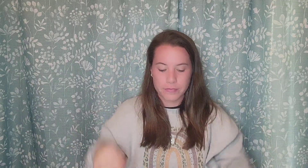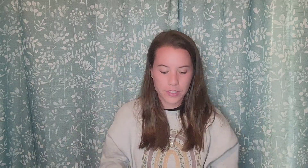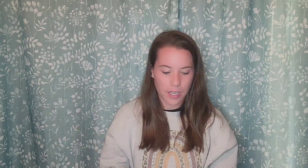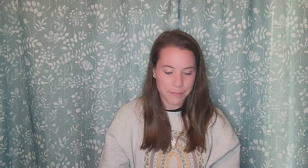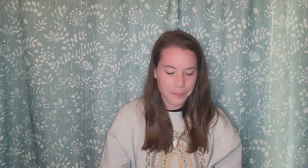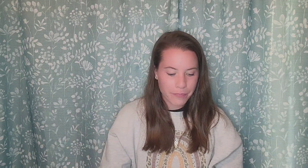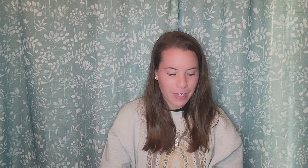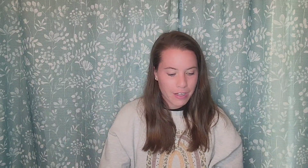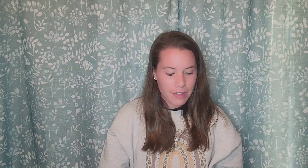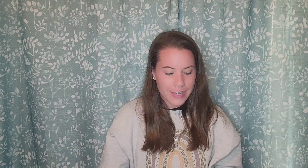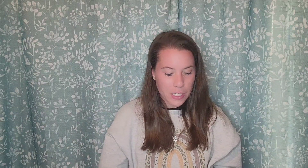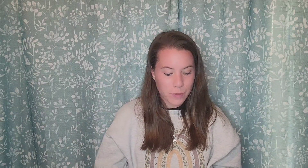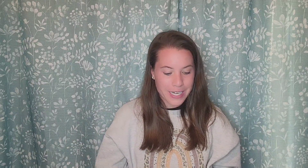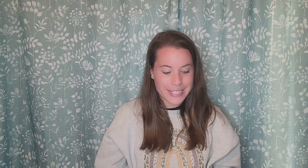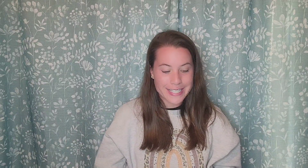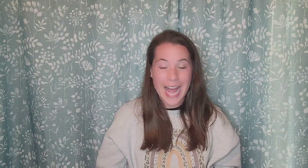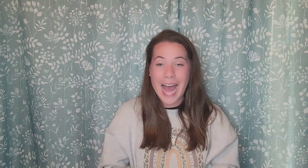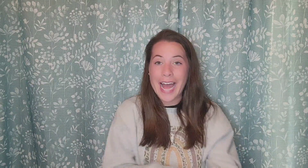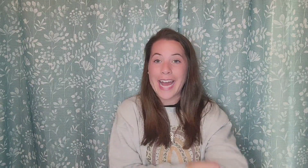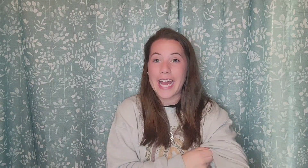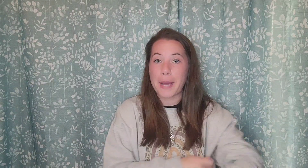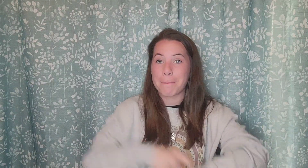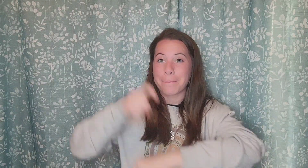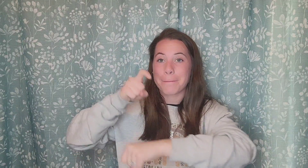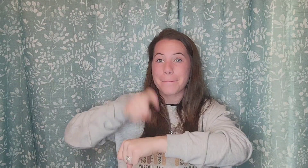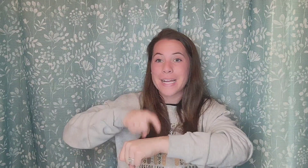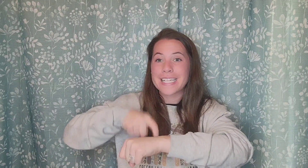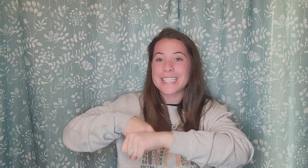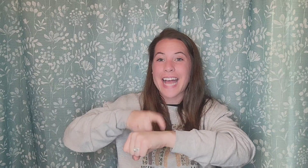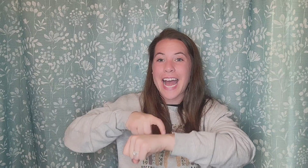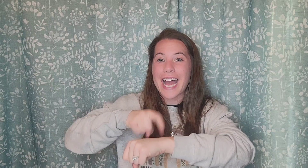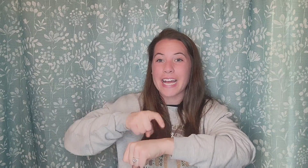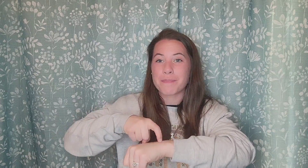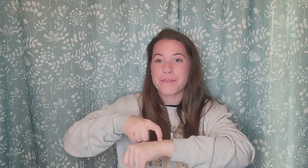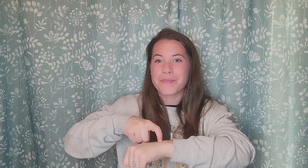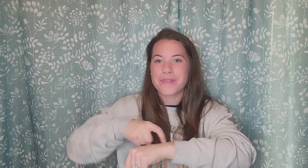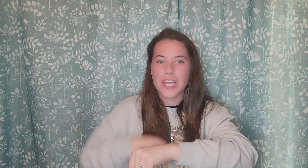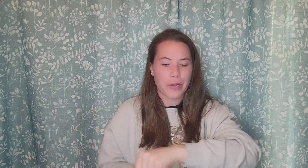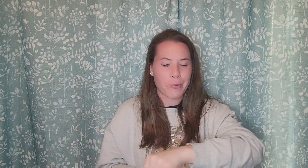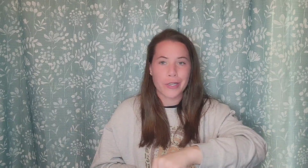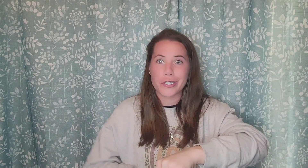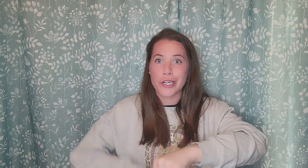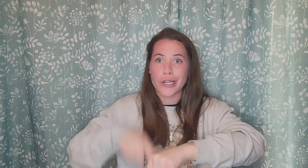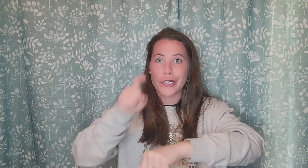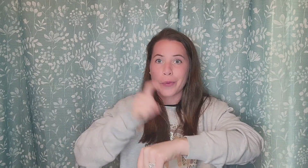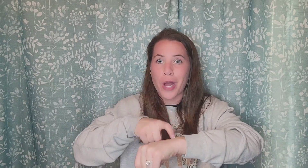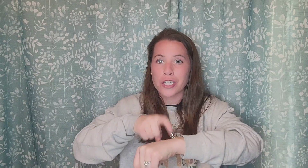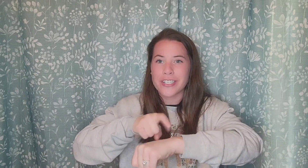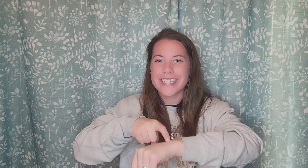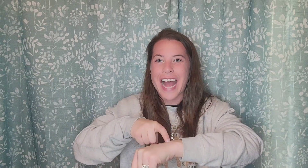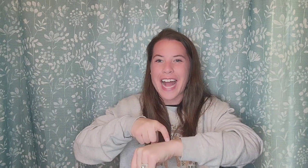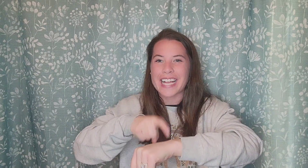Good. The next one is time. Time. Take your point and do your watch. Time.